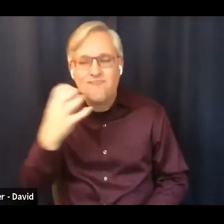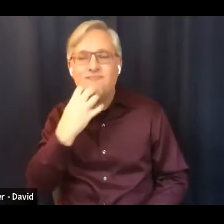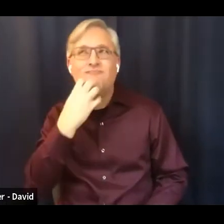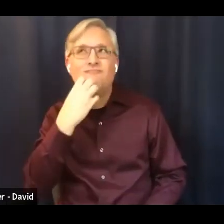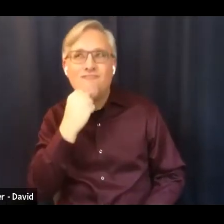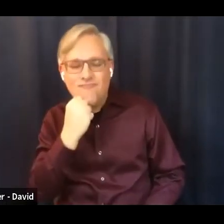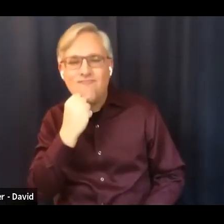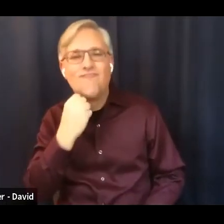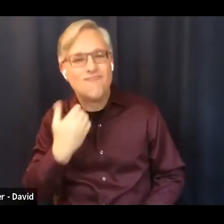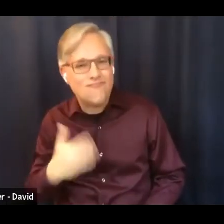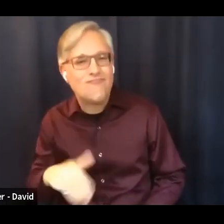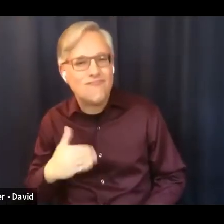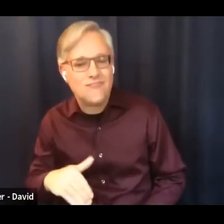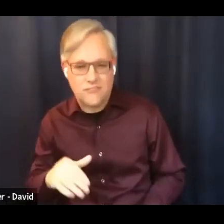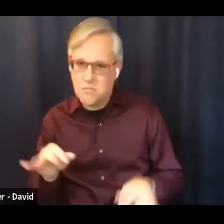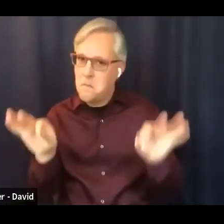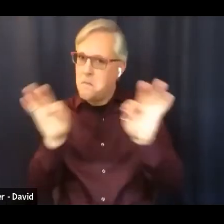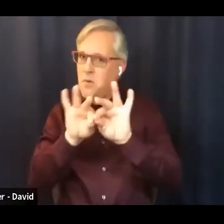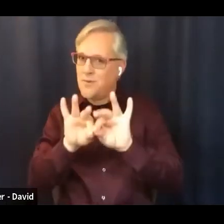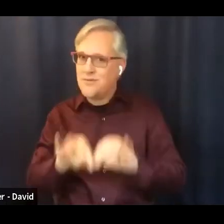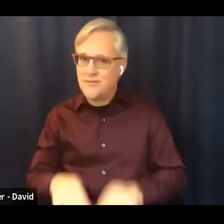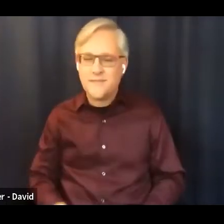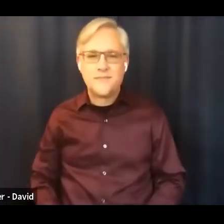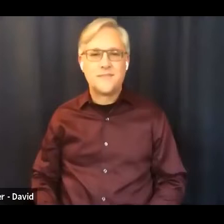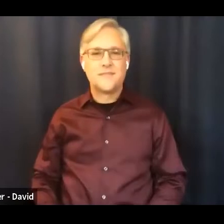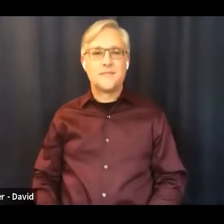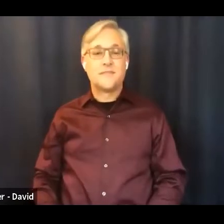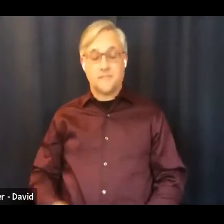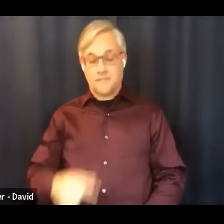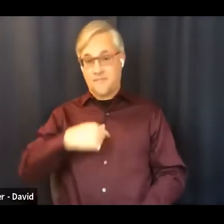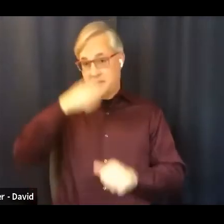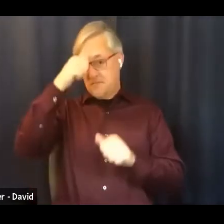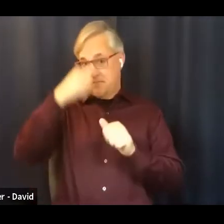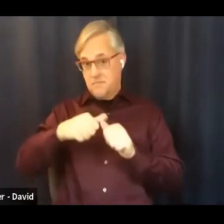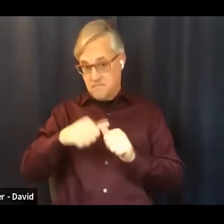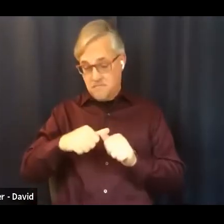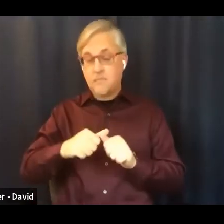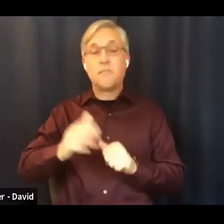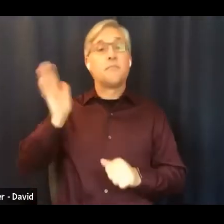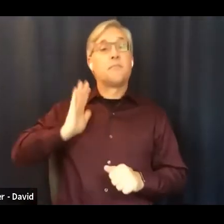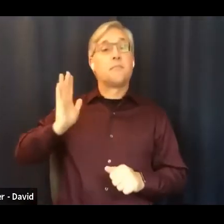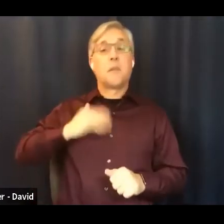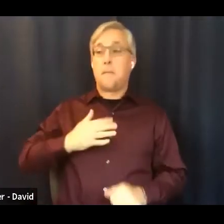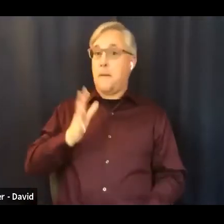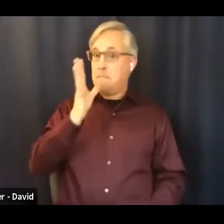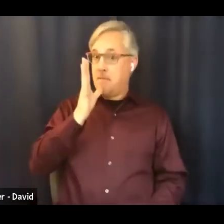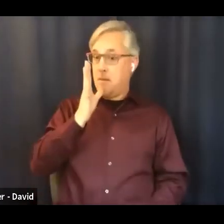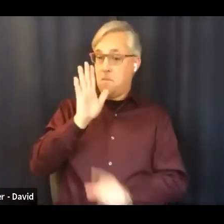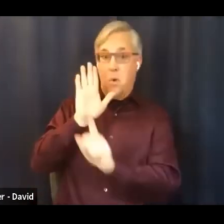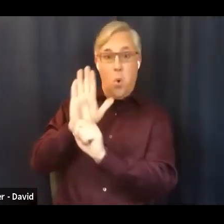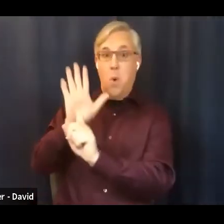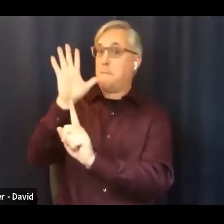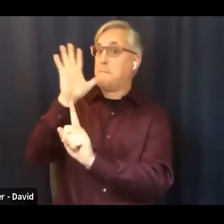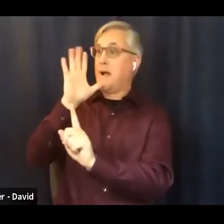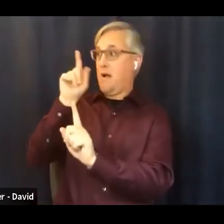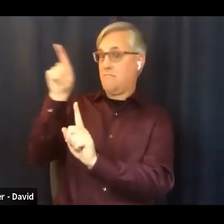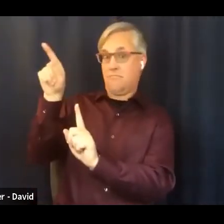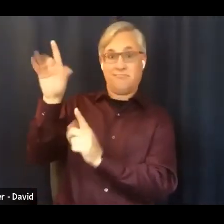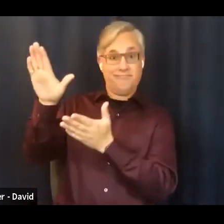i remember in the years after my mom's mom died it was very hard for my mom to go